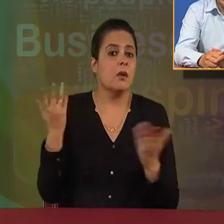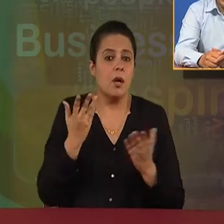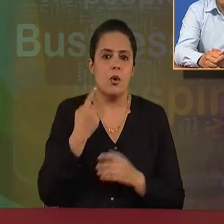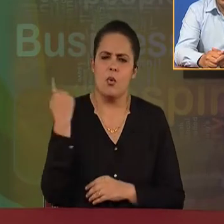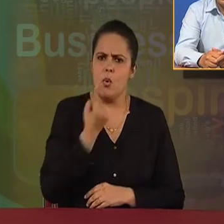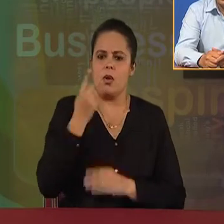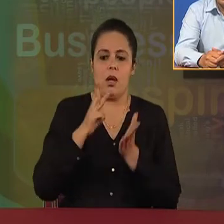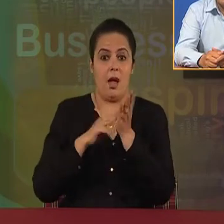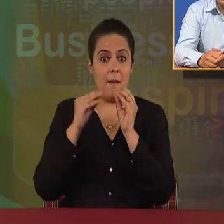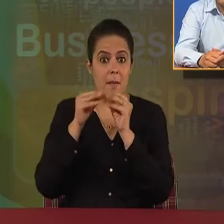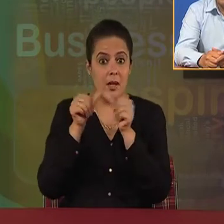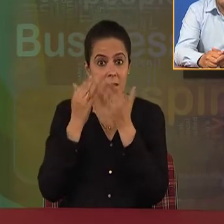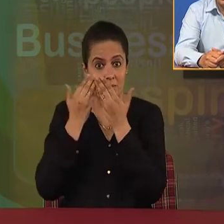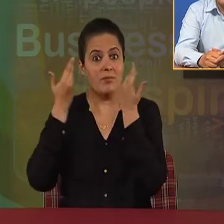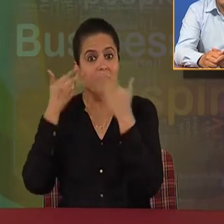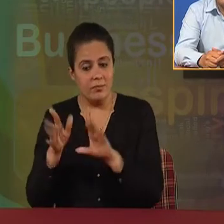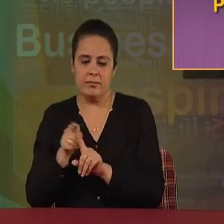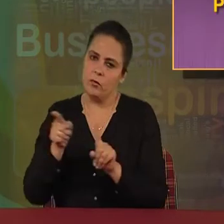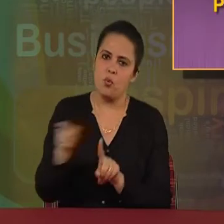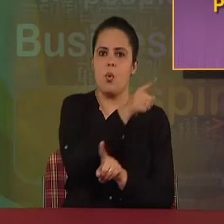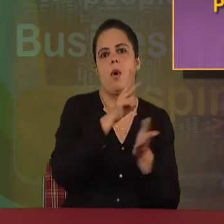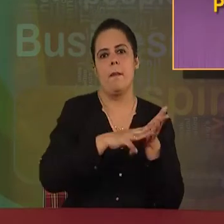only MBAs can become a manager.